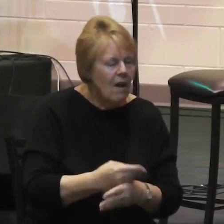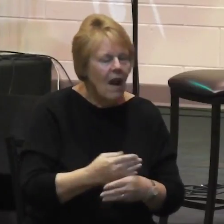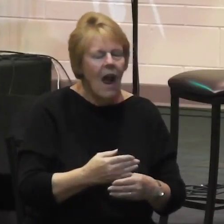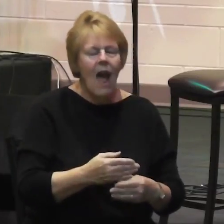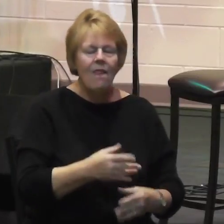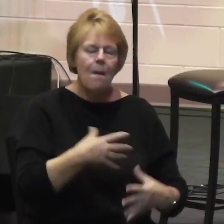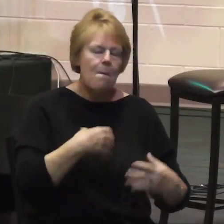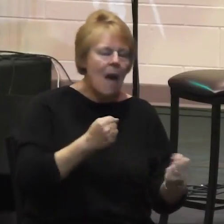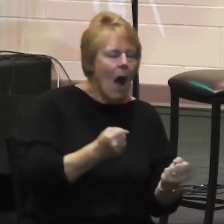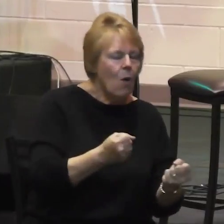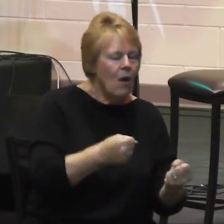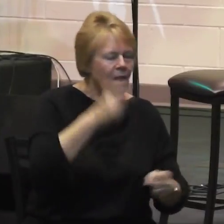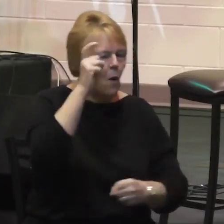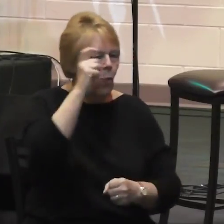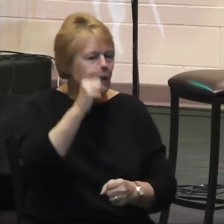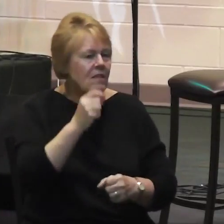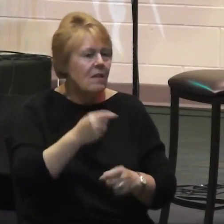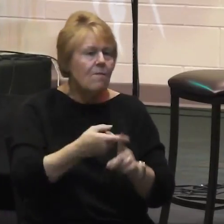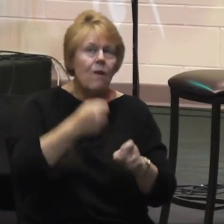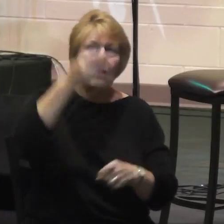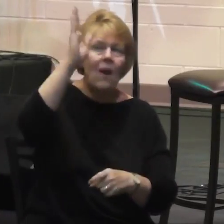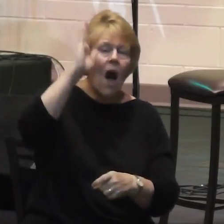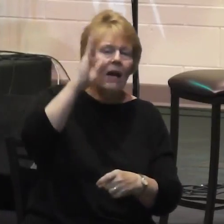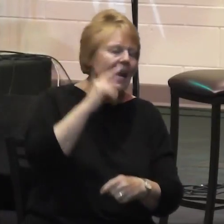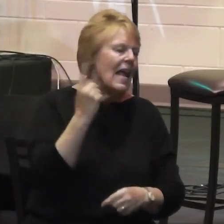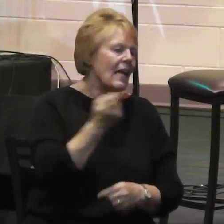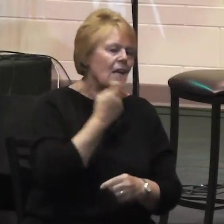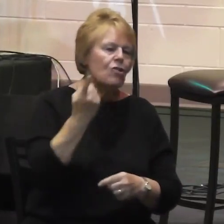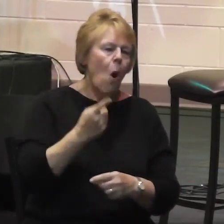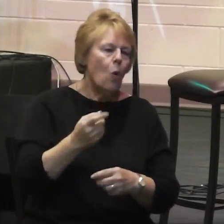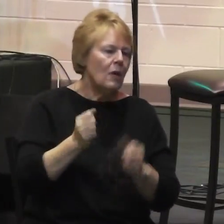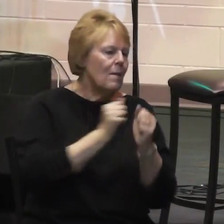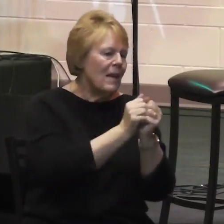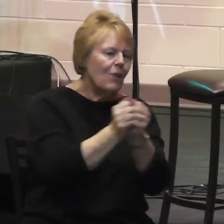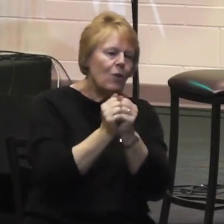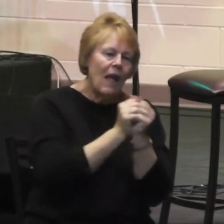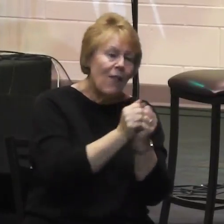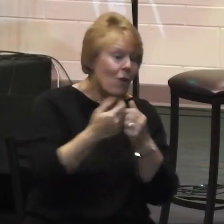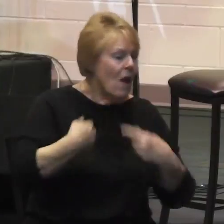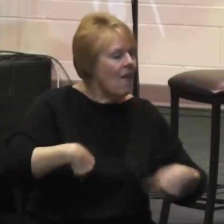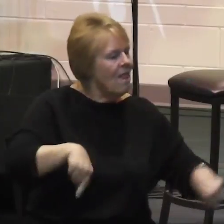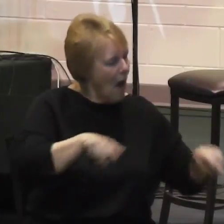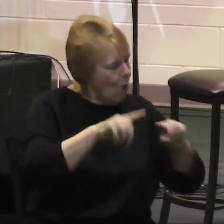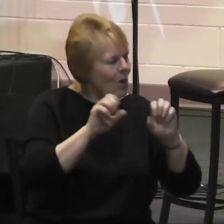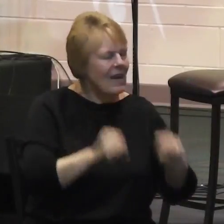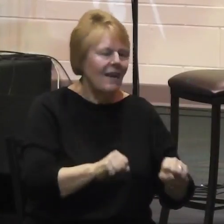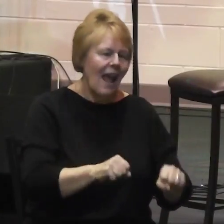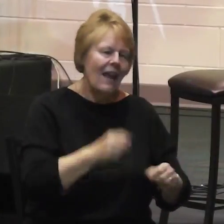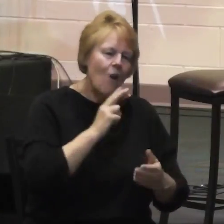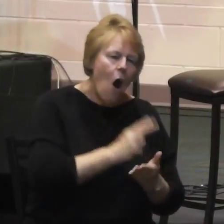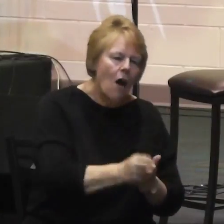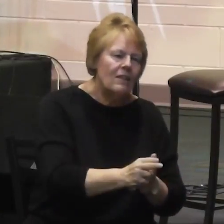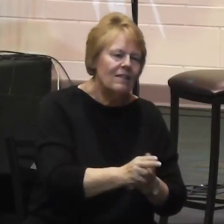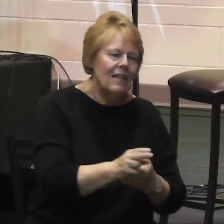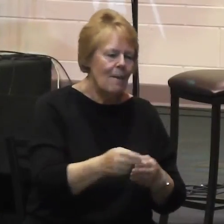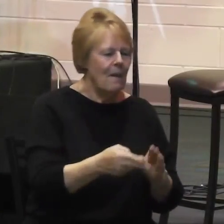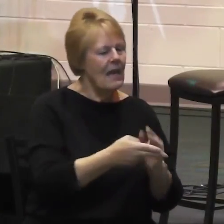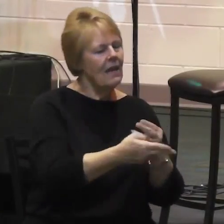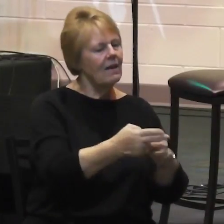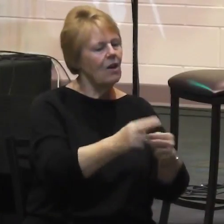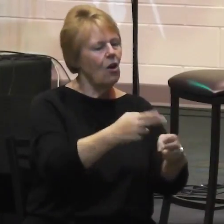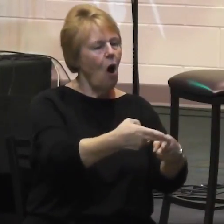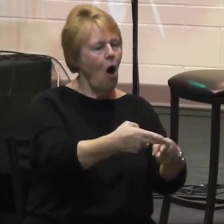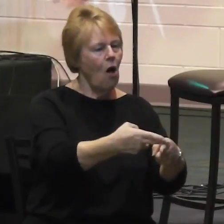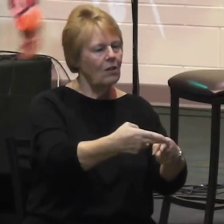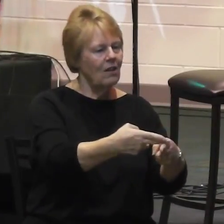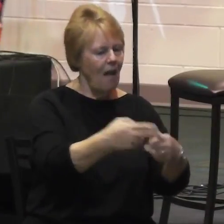is only in our working together that we can actually be called the body of Christ. Otherwise then it would